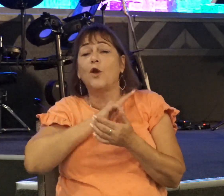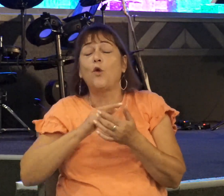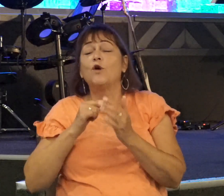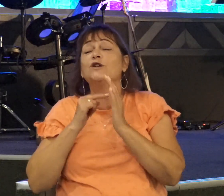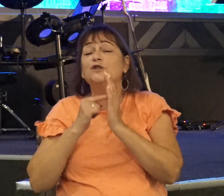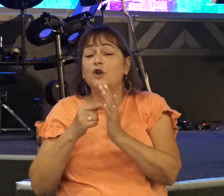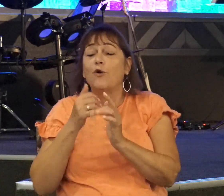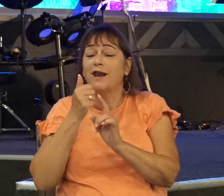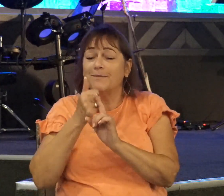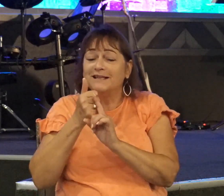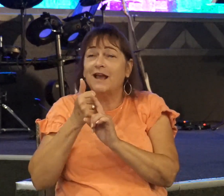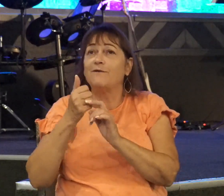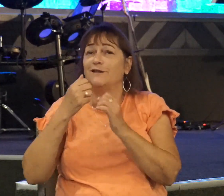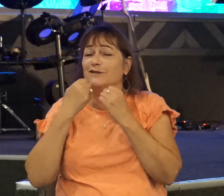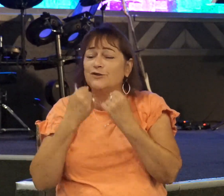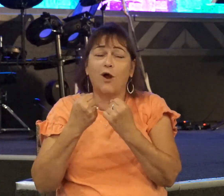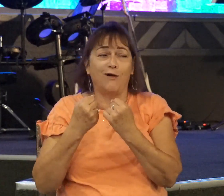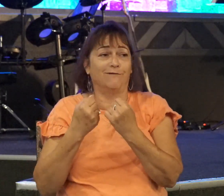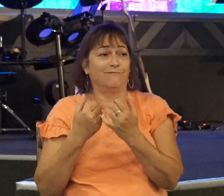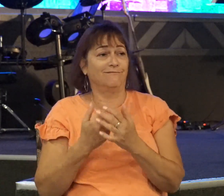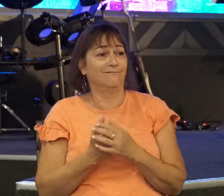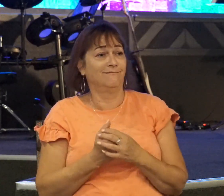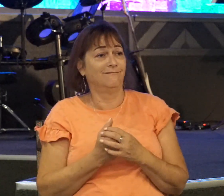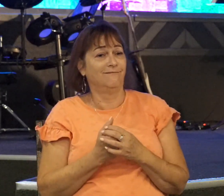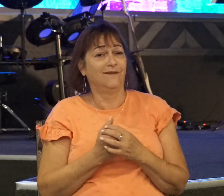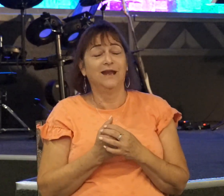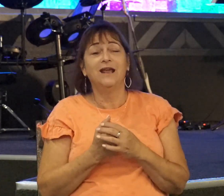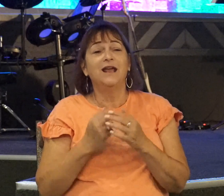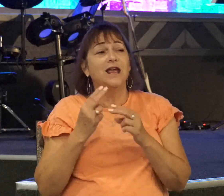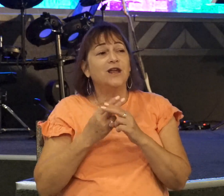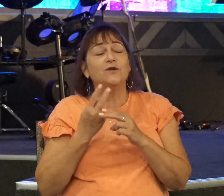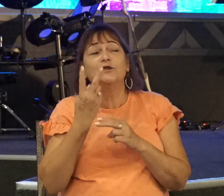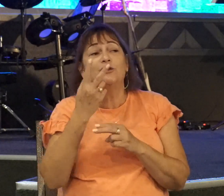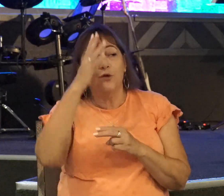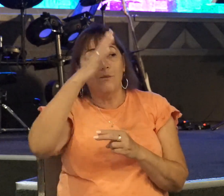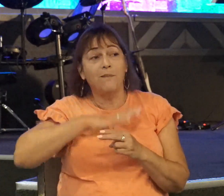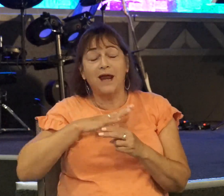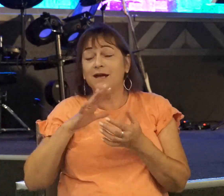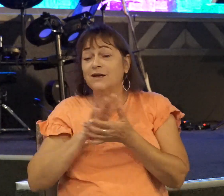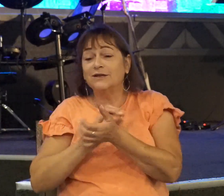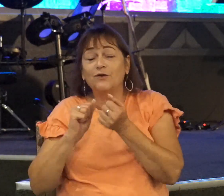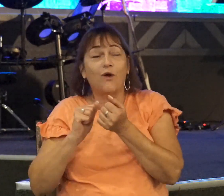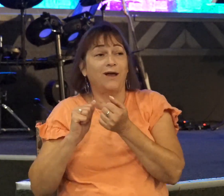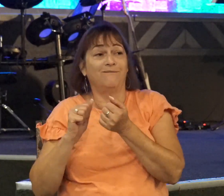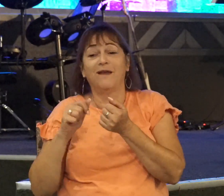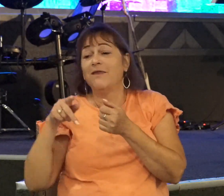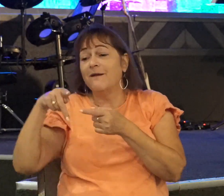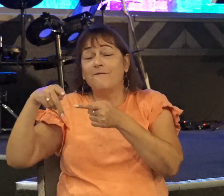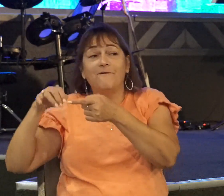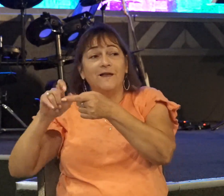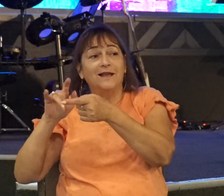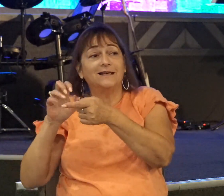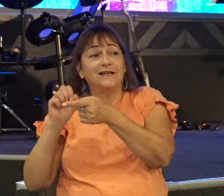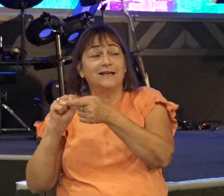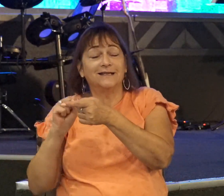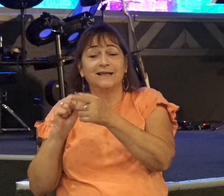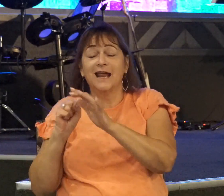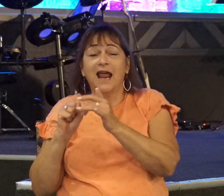Jonathan's behalf. He used two men to wipe out an entire Philistine garrison. And then he just topped it off with an earthquake.